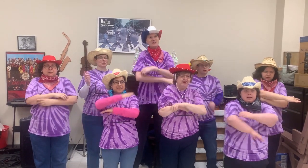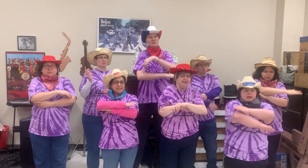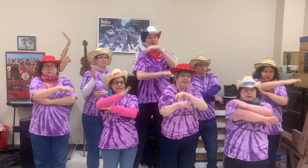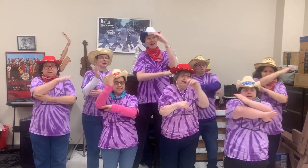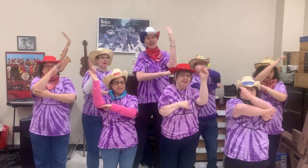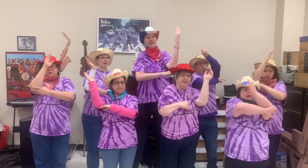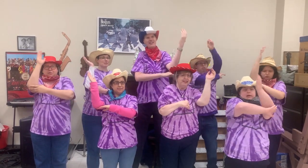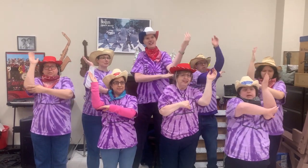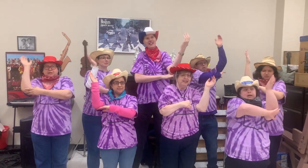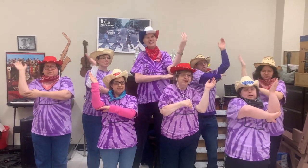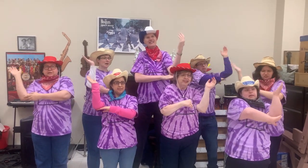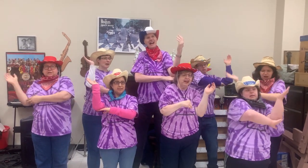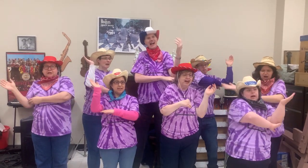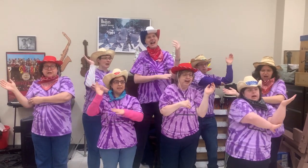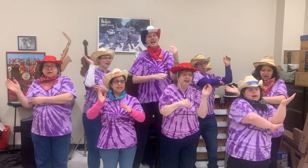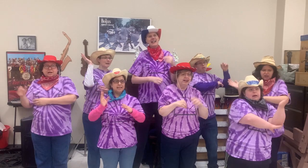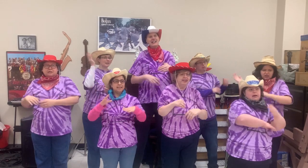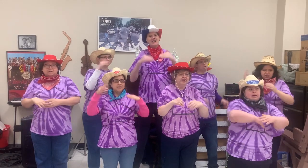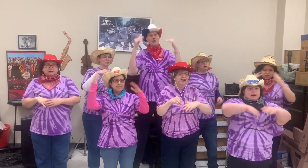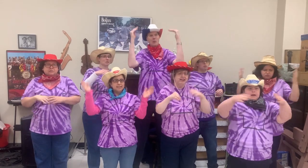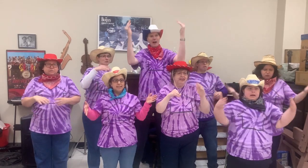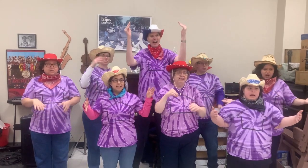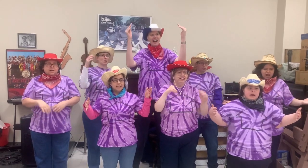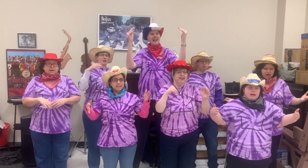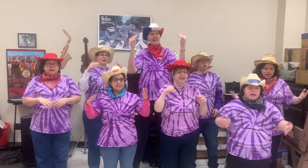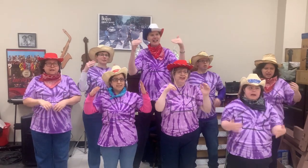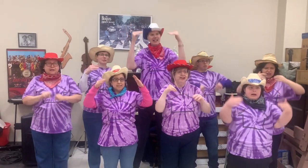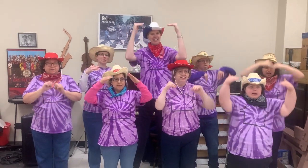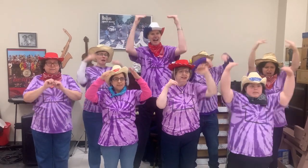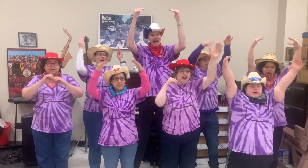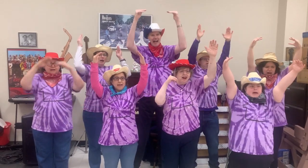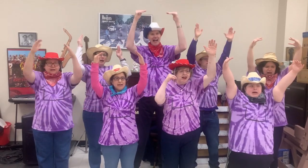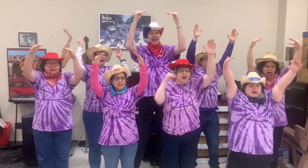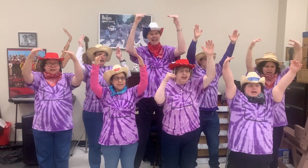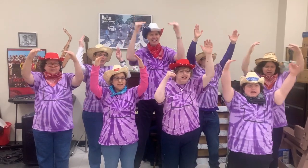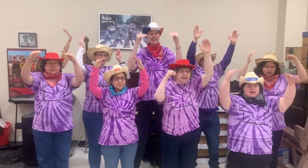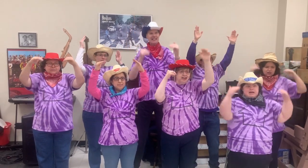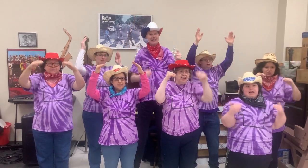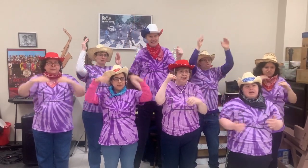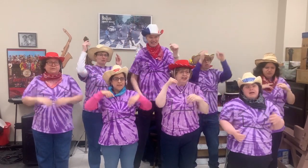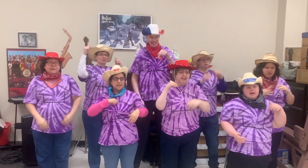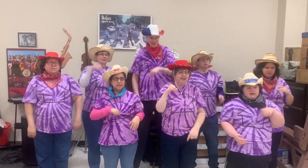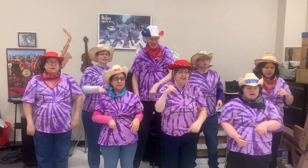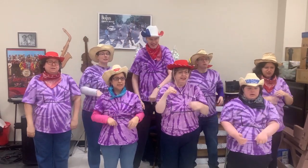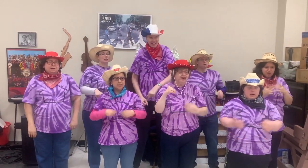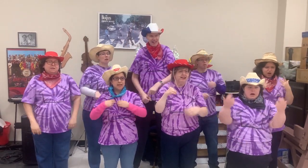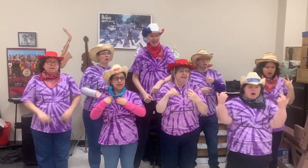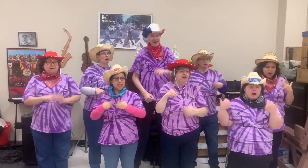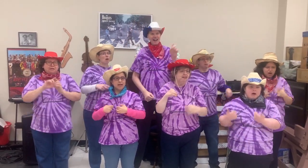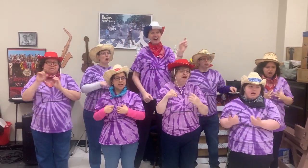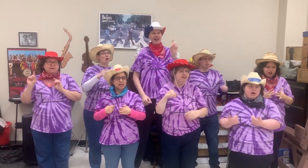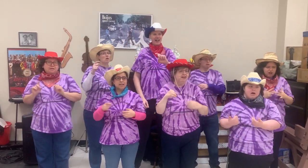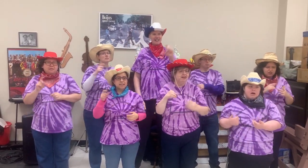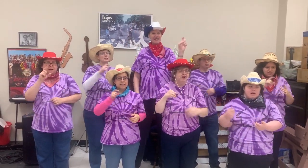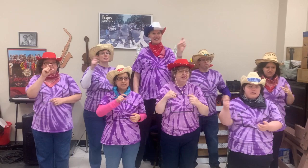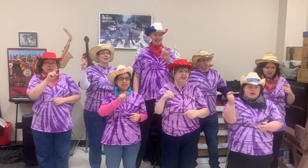the prairie sky is wide and high, deep in the heart of